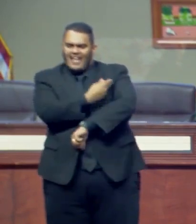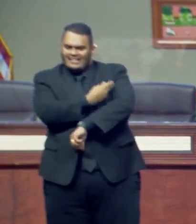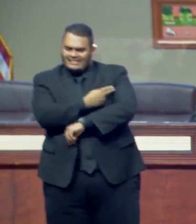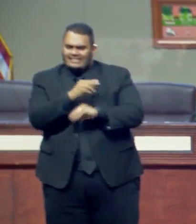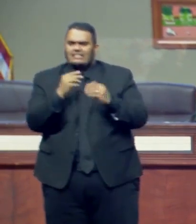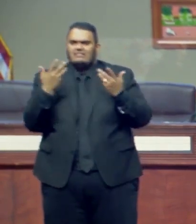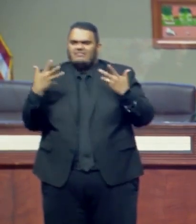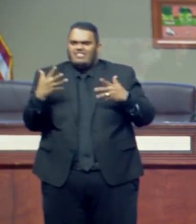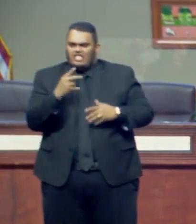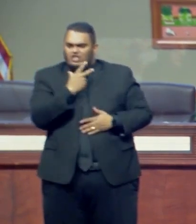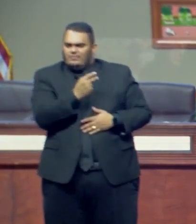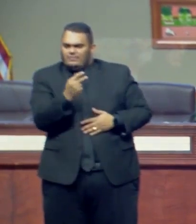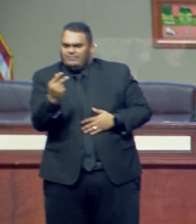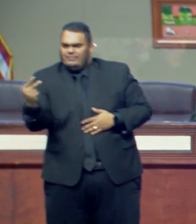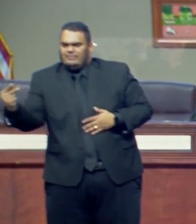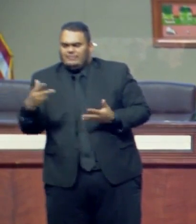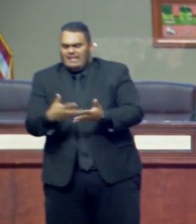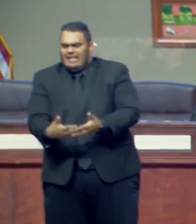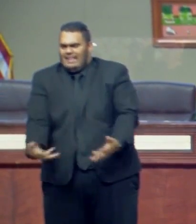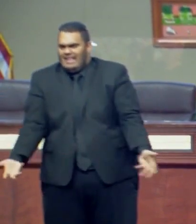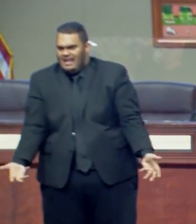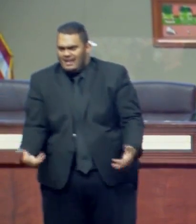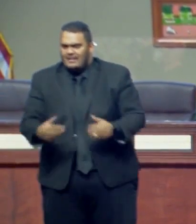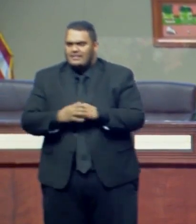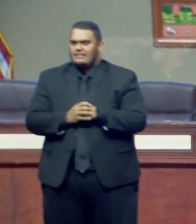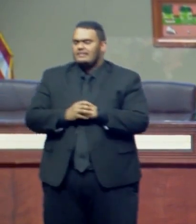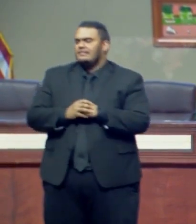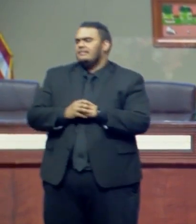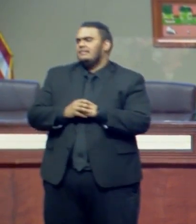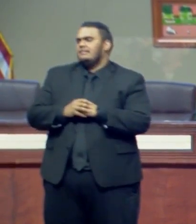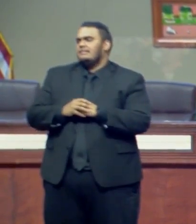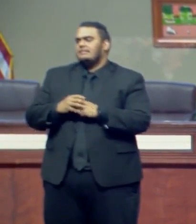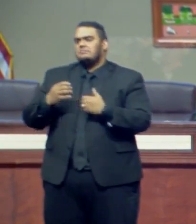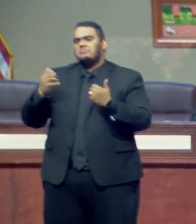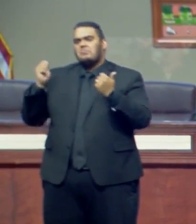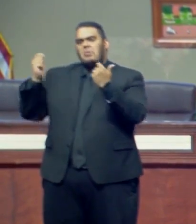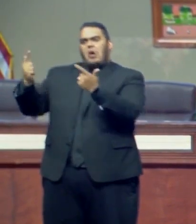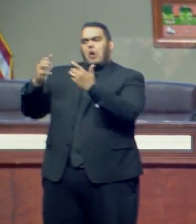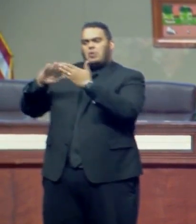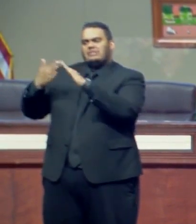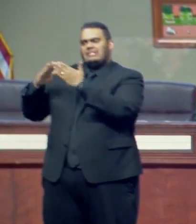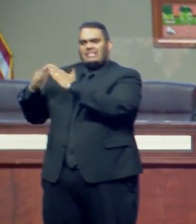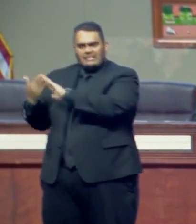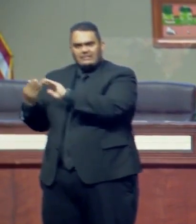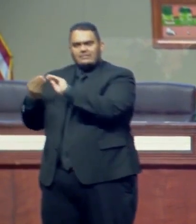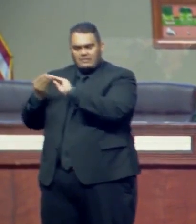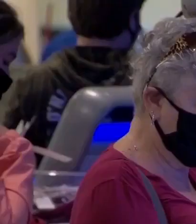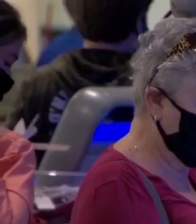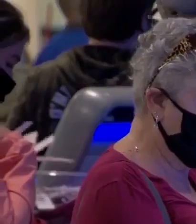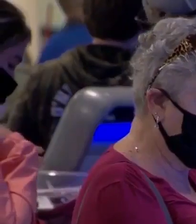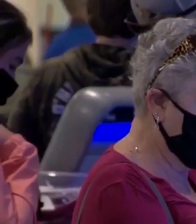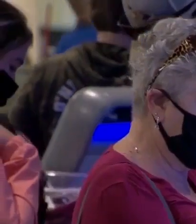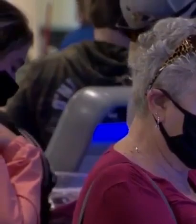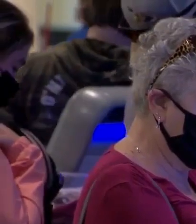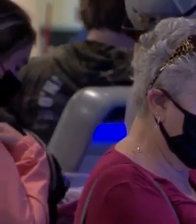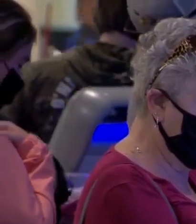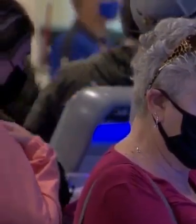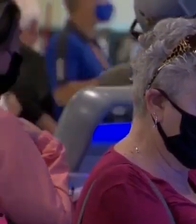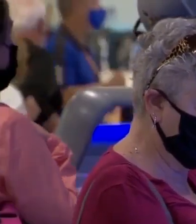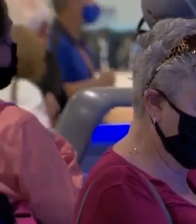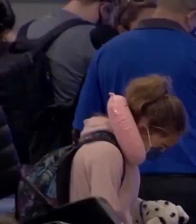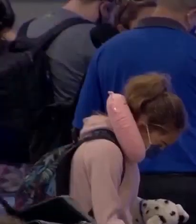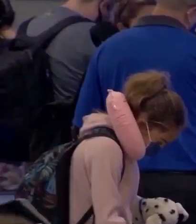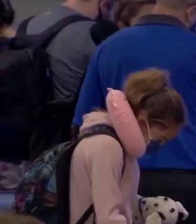Almost all of the metropolitan areas are seeing significant declines at this point, so I don't believe that that's necessary. Reports indicate